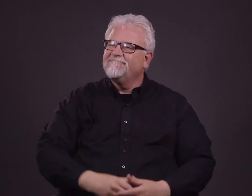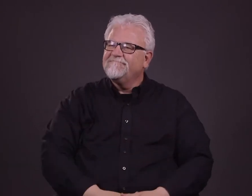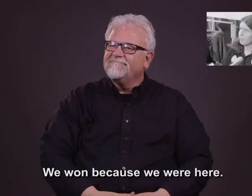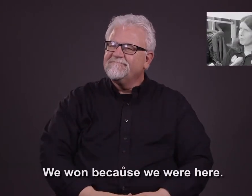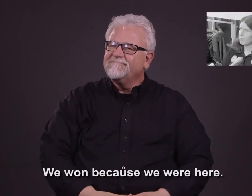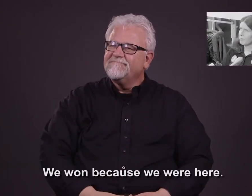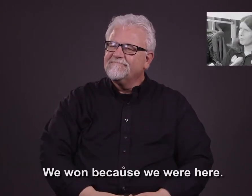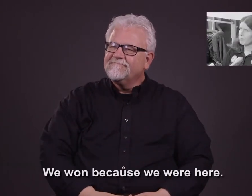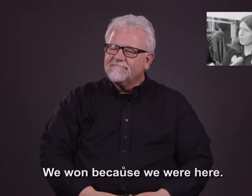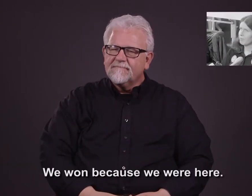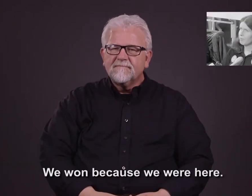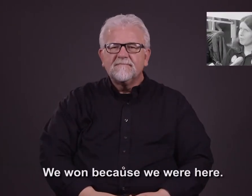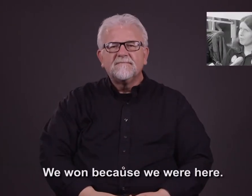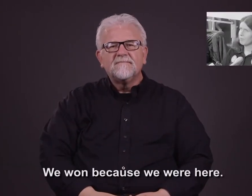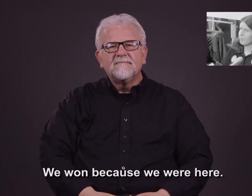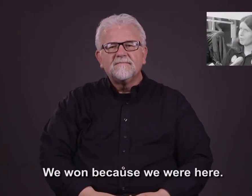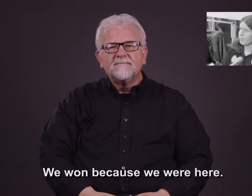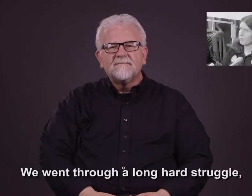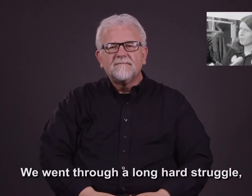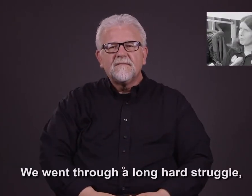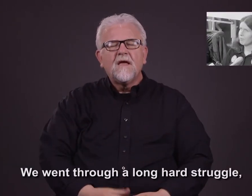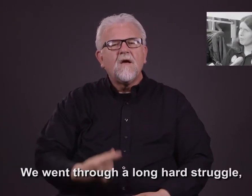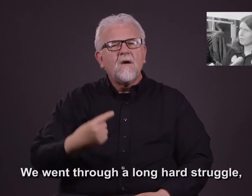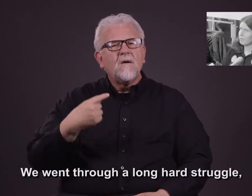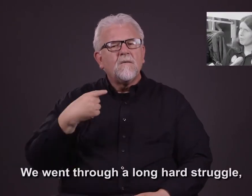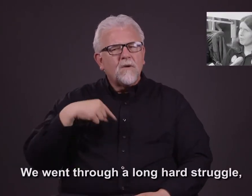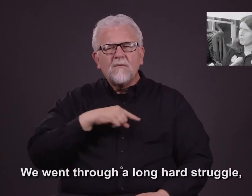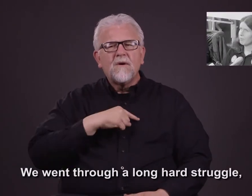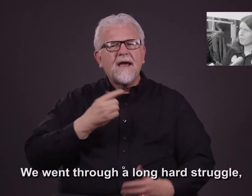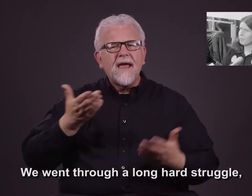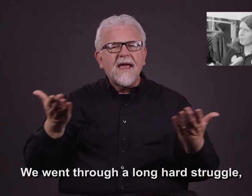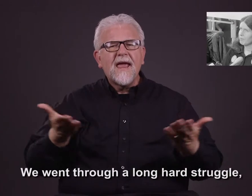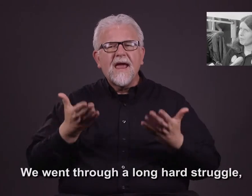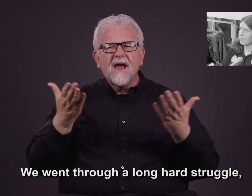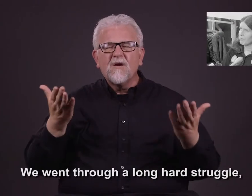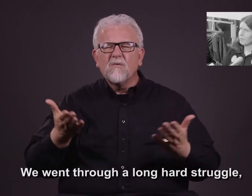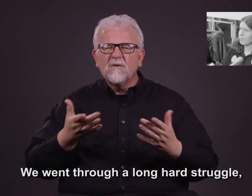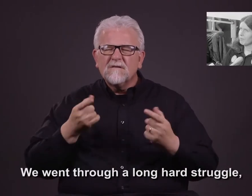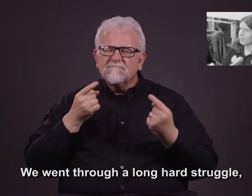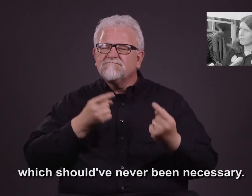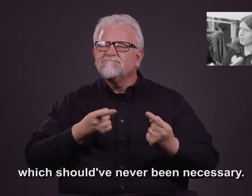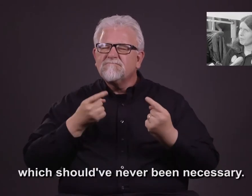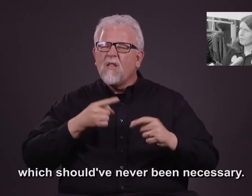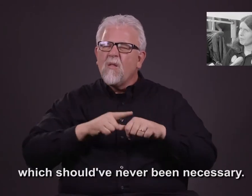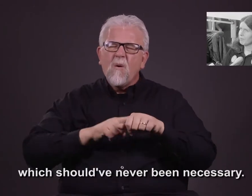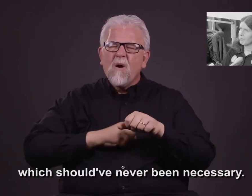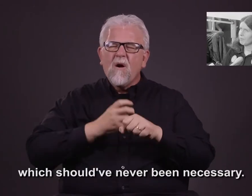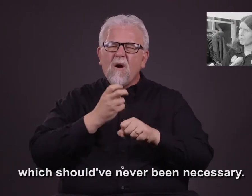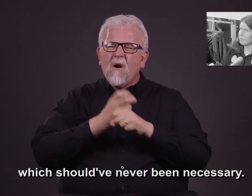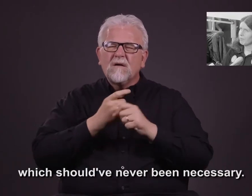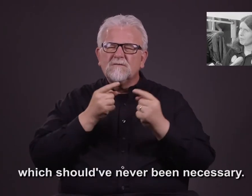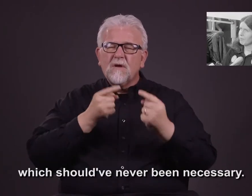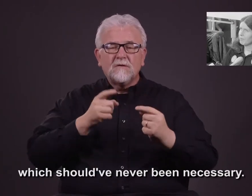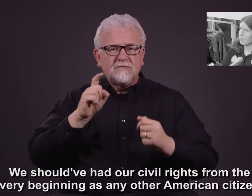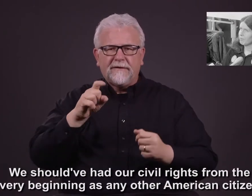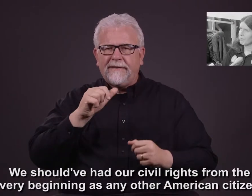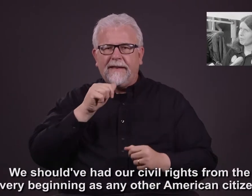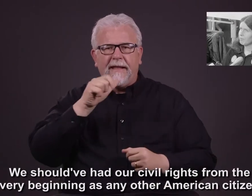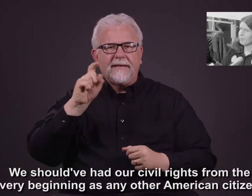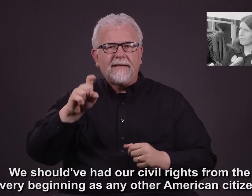We won because we were here and went through a long hard struggle which should have never been necessary. We should have had our